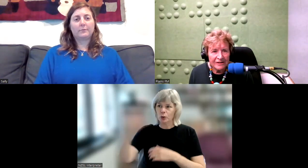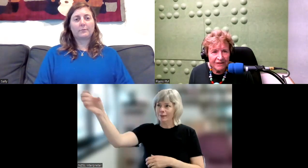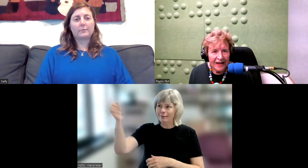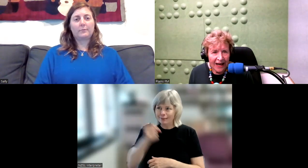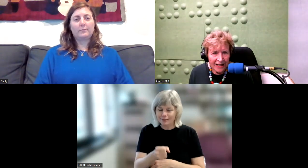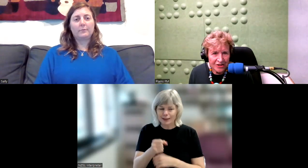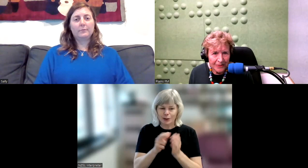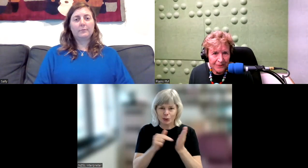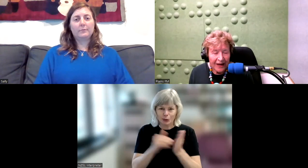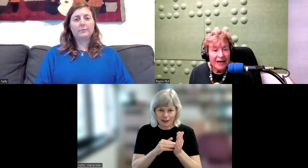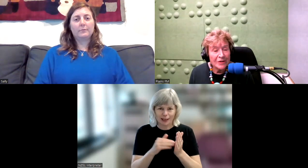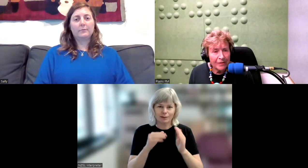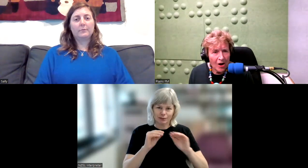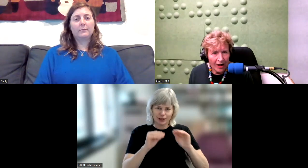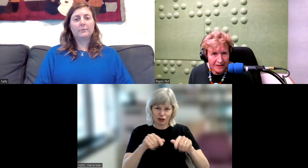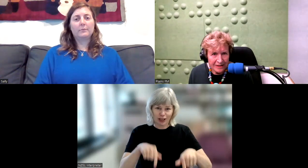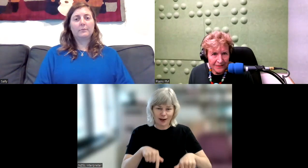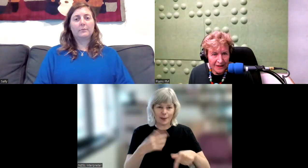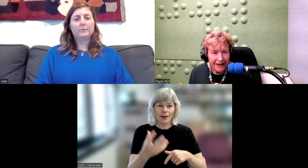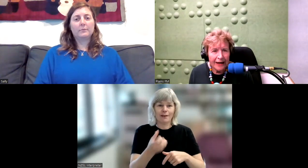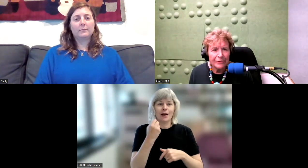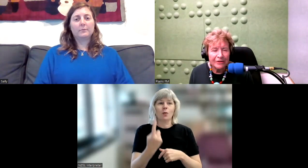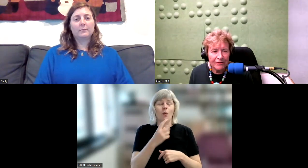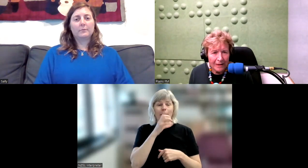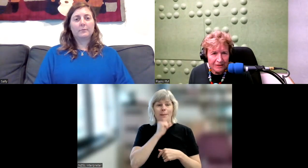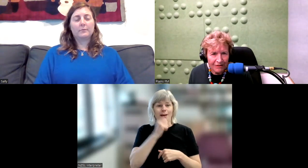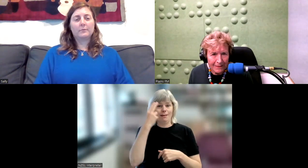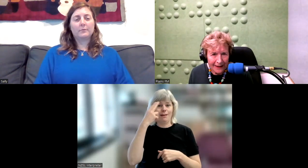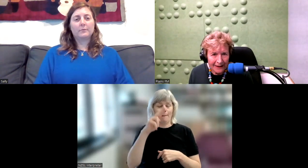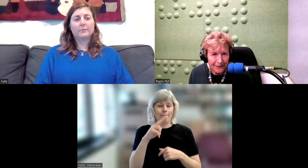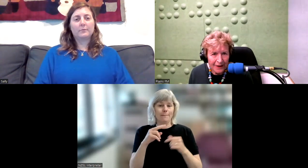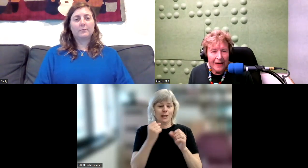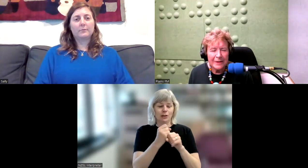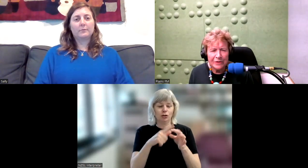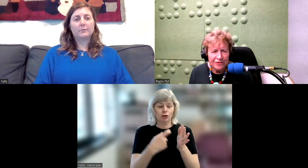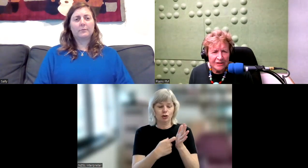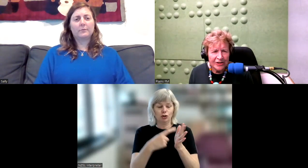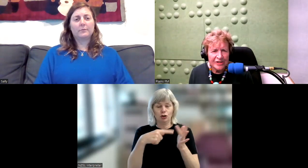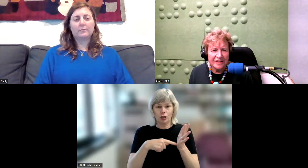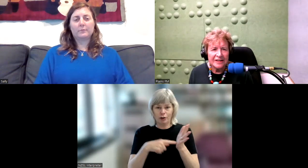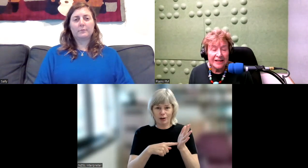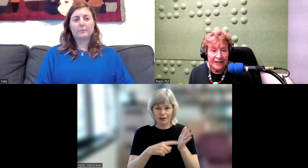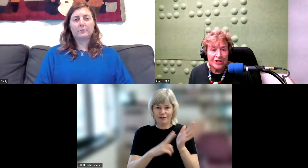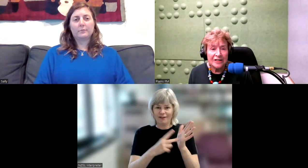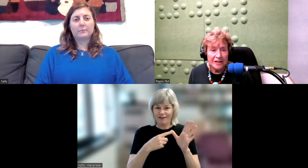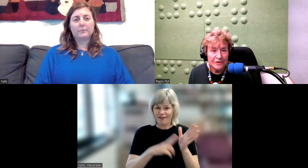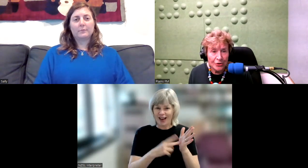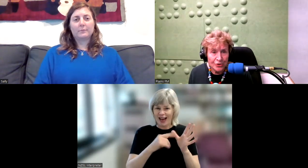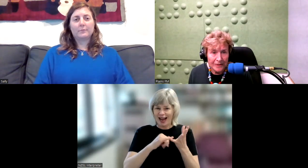van Esch. He was from Holland and he came from a farming family, but he was very interested in teaching deaf children.